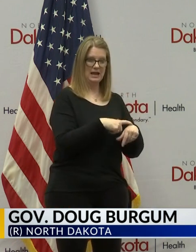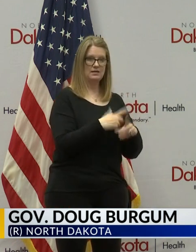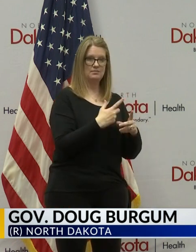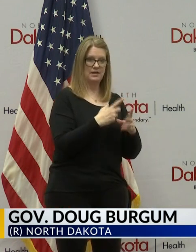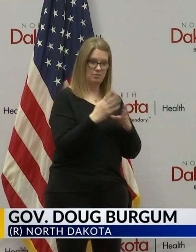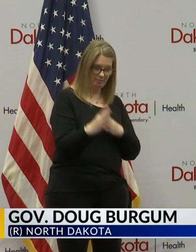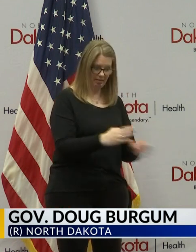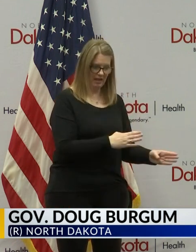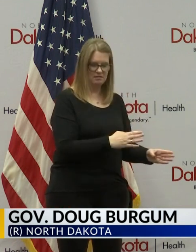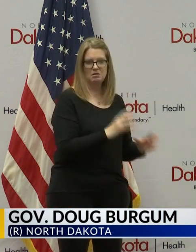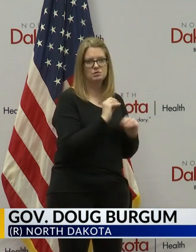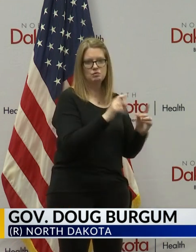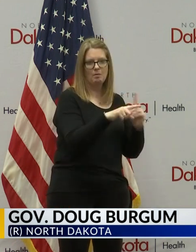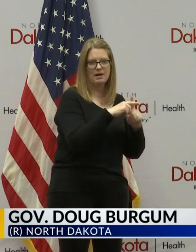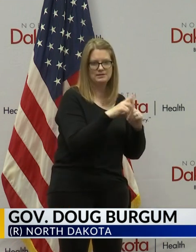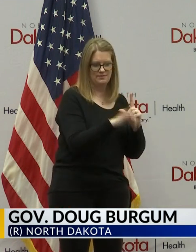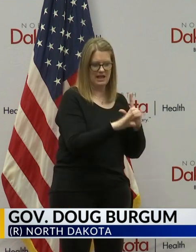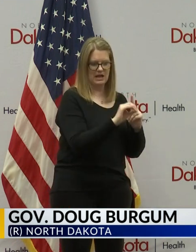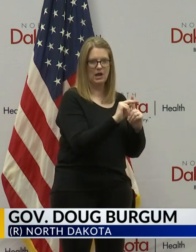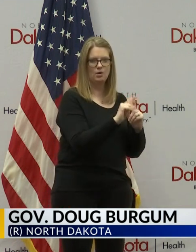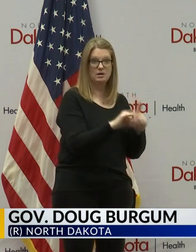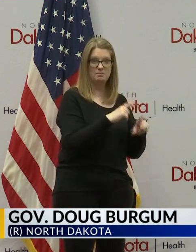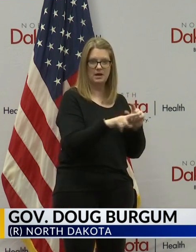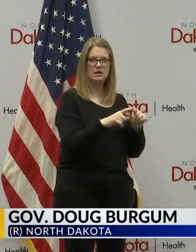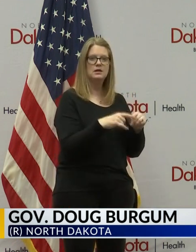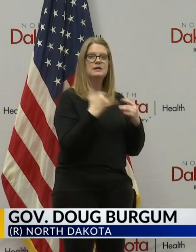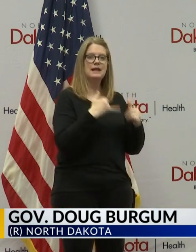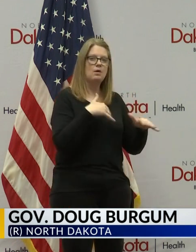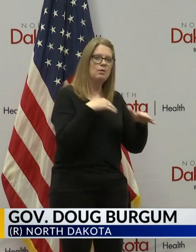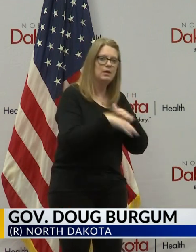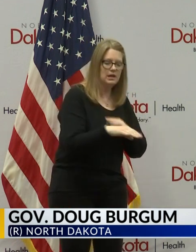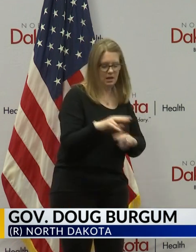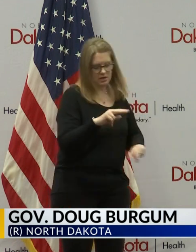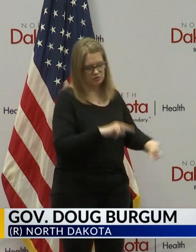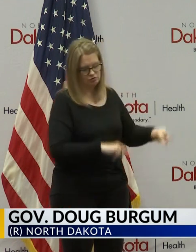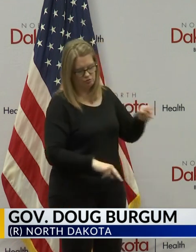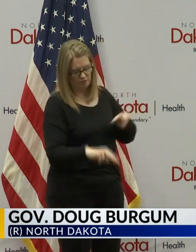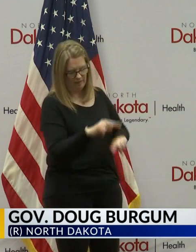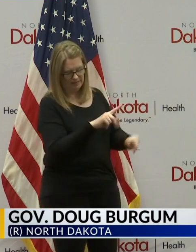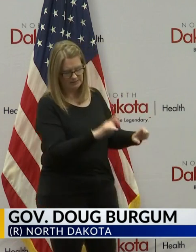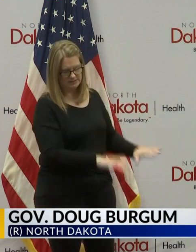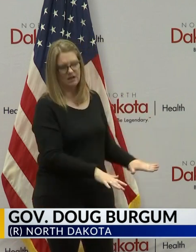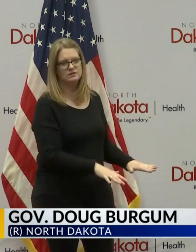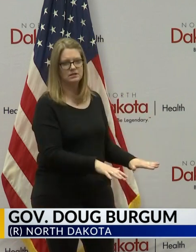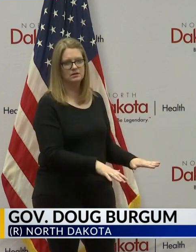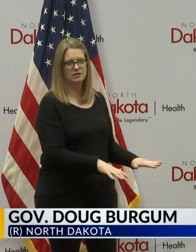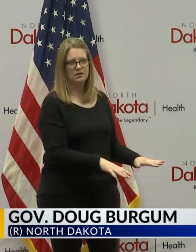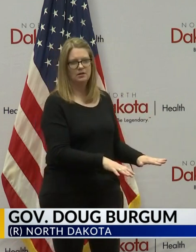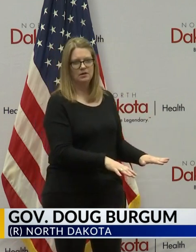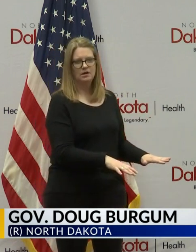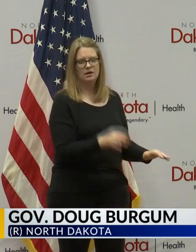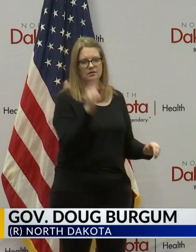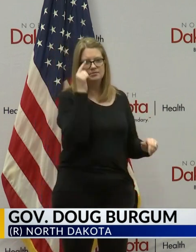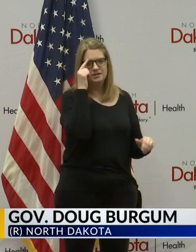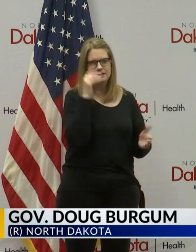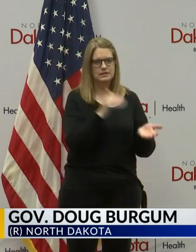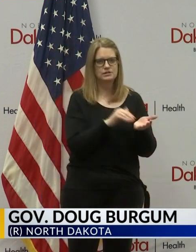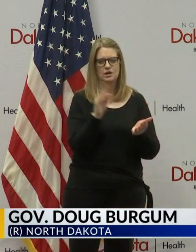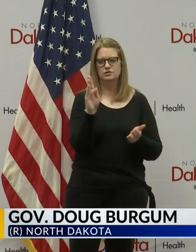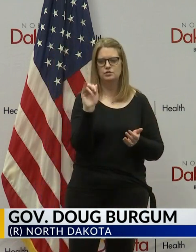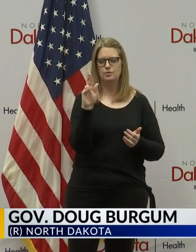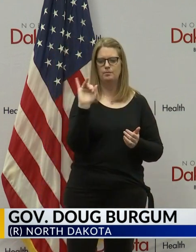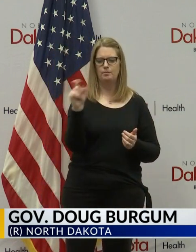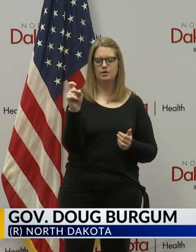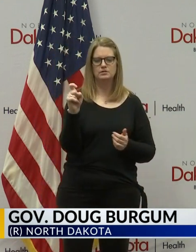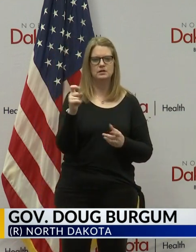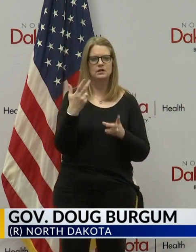no positives. And so that kind of surveillance testing, or as Dr. Brooks calls it,